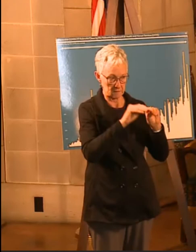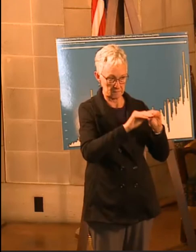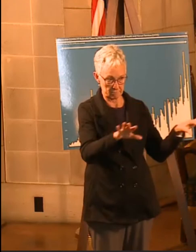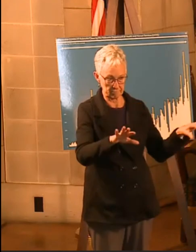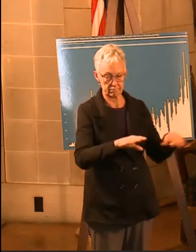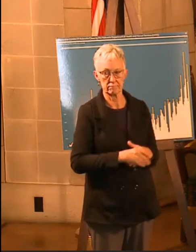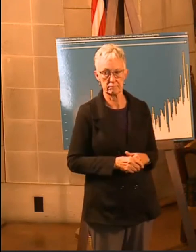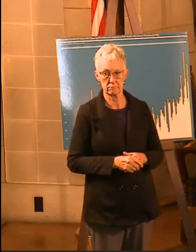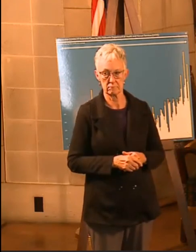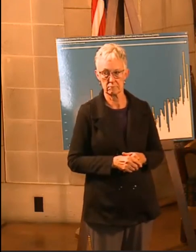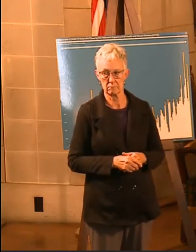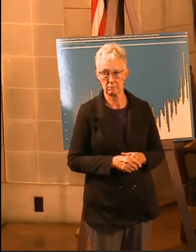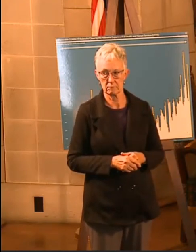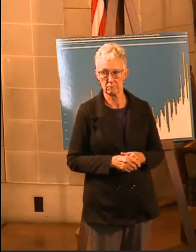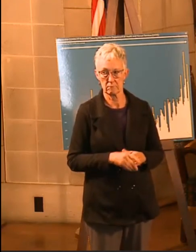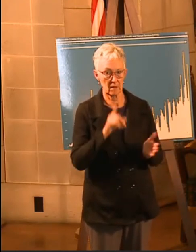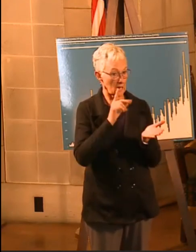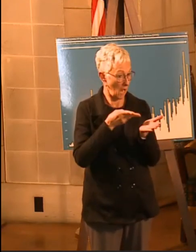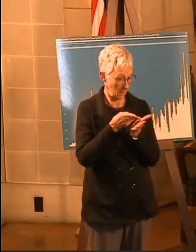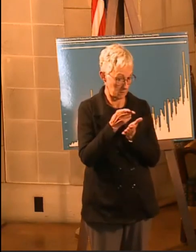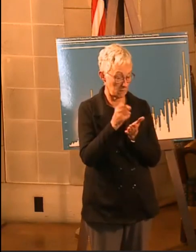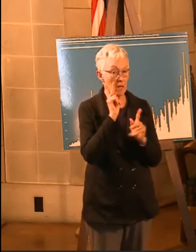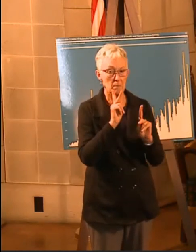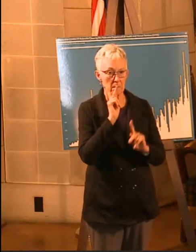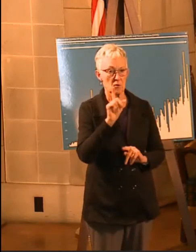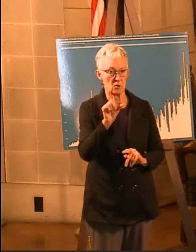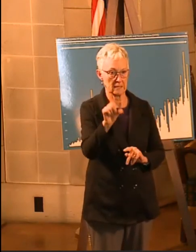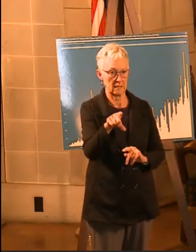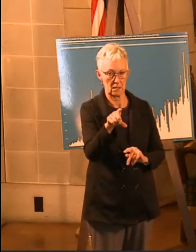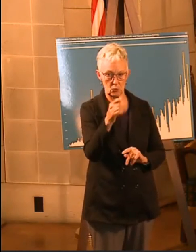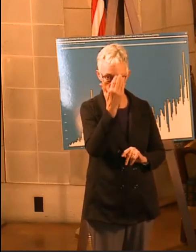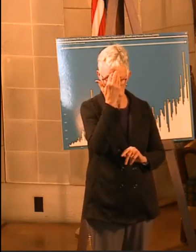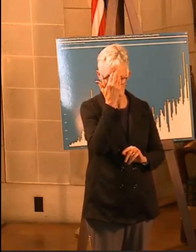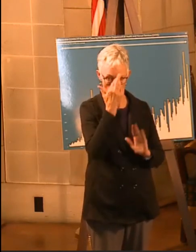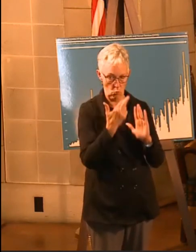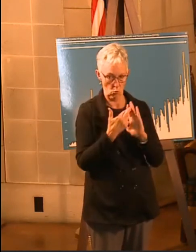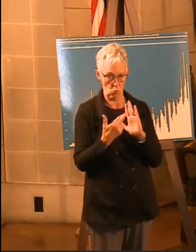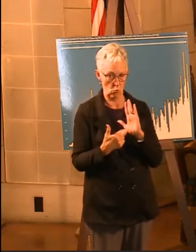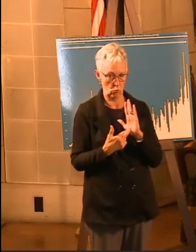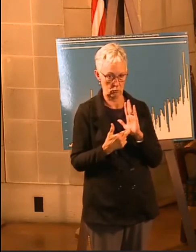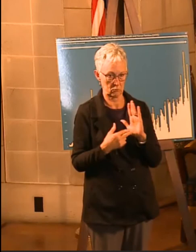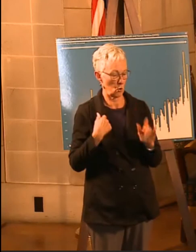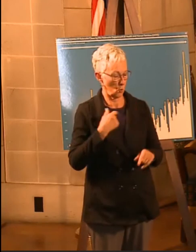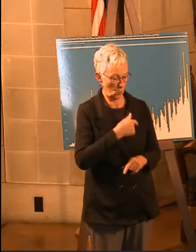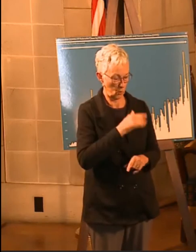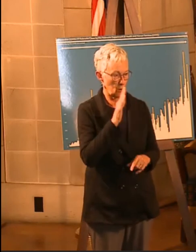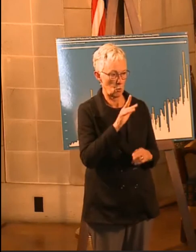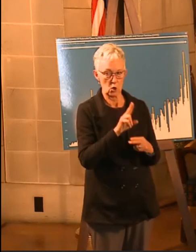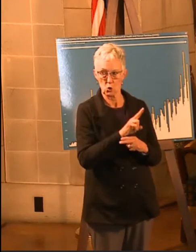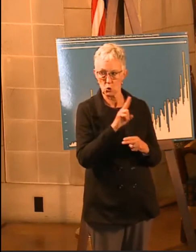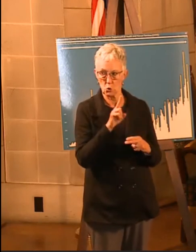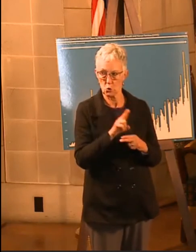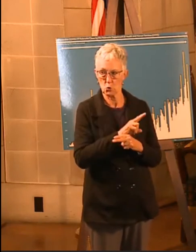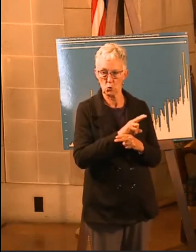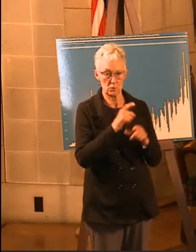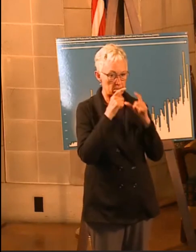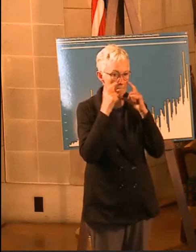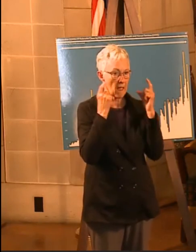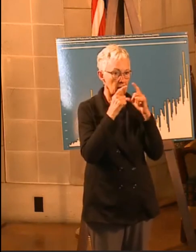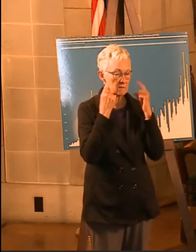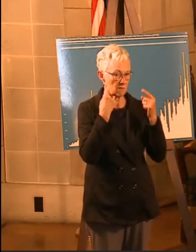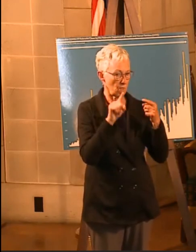learn the rules in doing masking. Okay? We're going to be doing this for the foreseeable future. Dr. Lawler and I were talking about